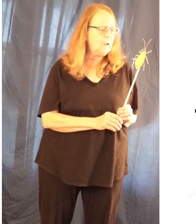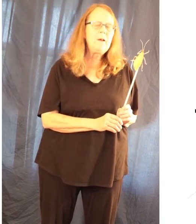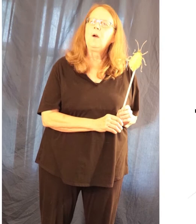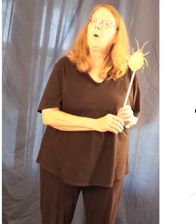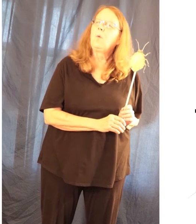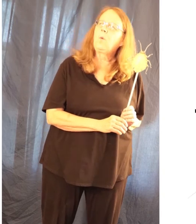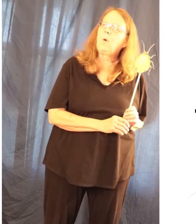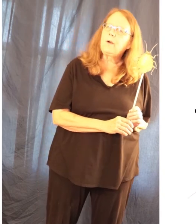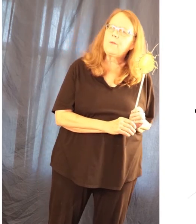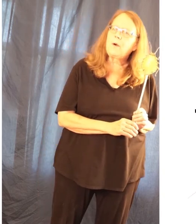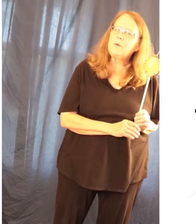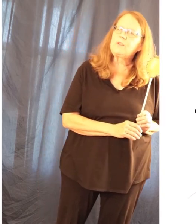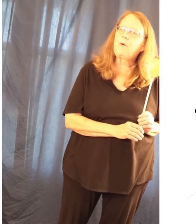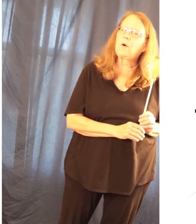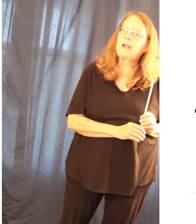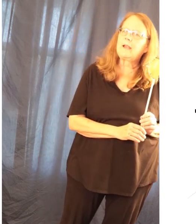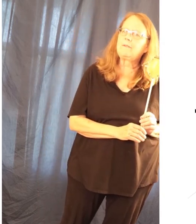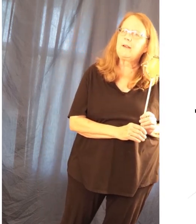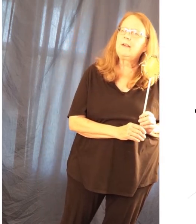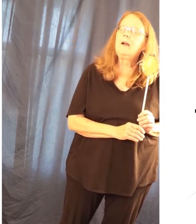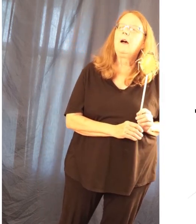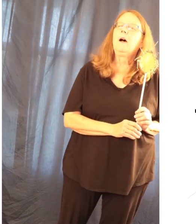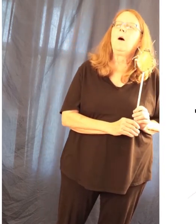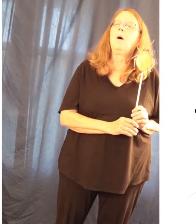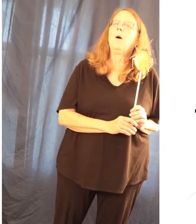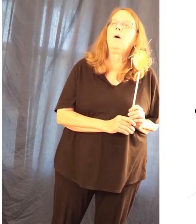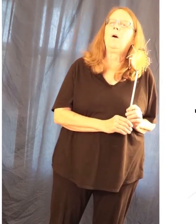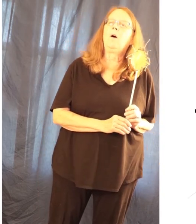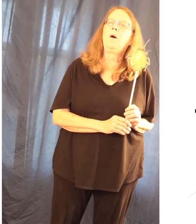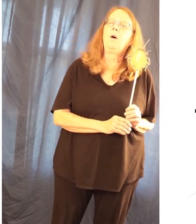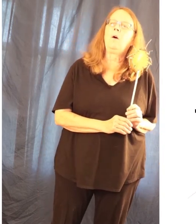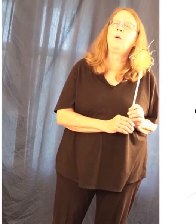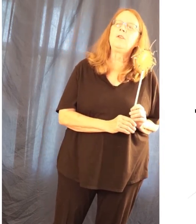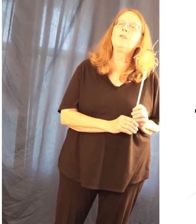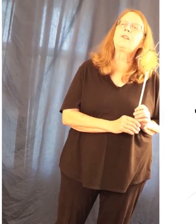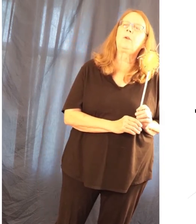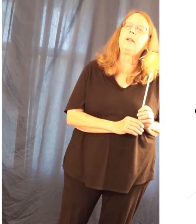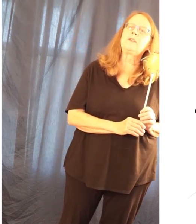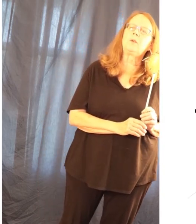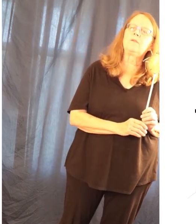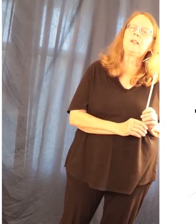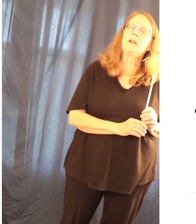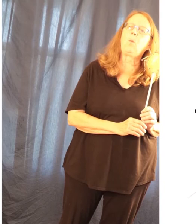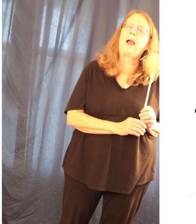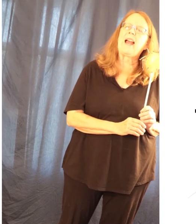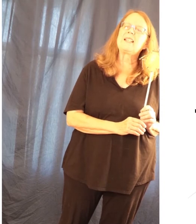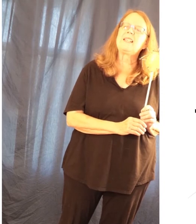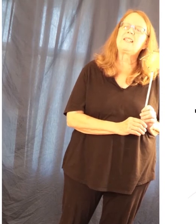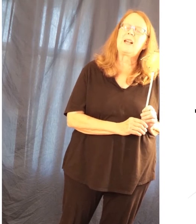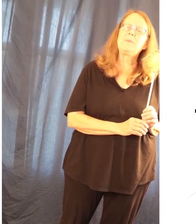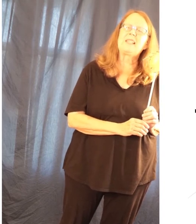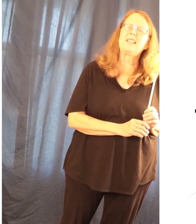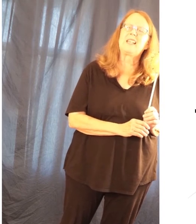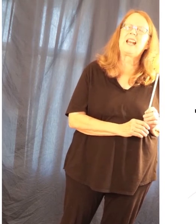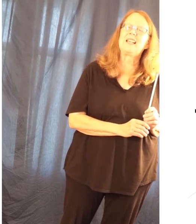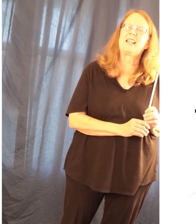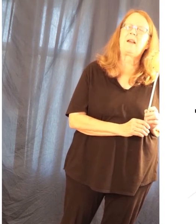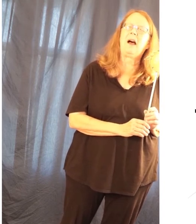to? A cornicle. What are those for, Ava? Oh, you secrete sort of a little waxy